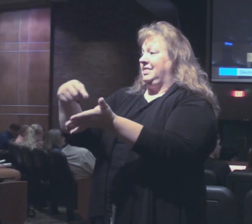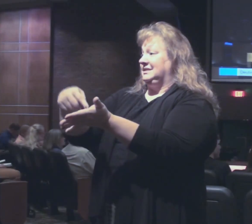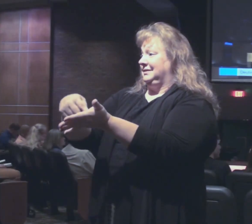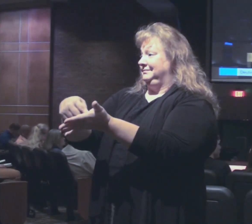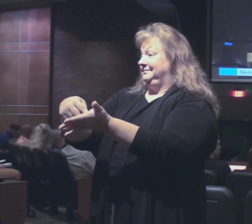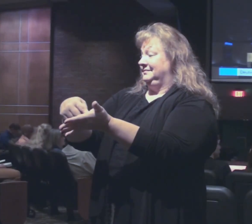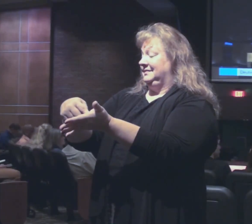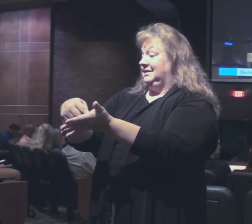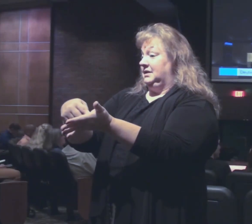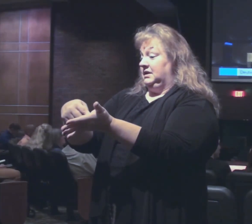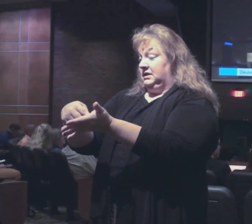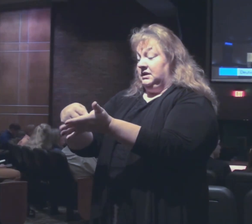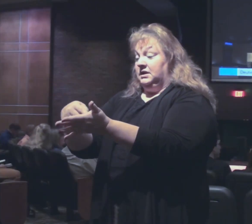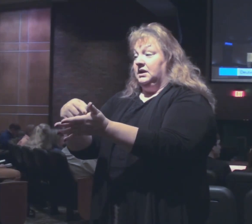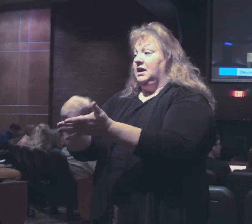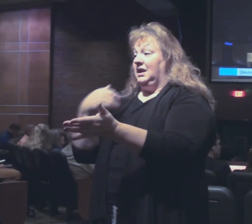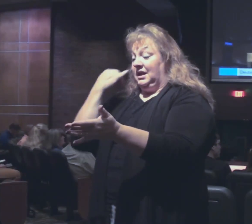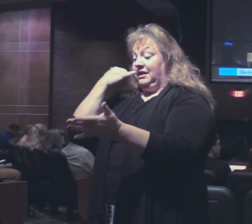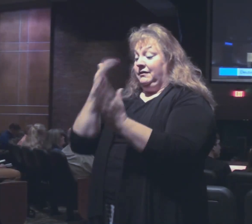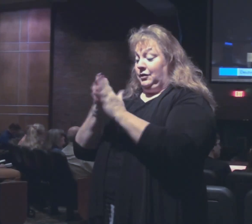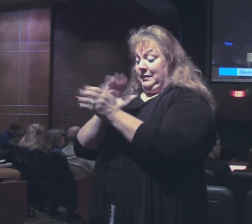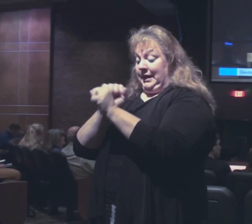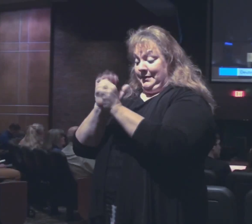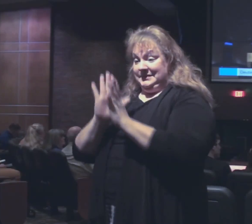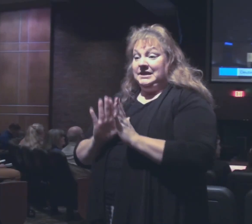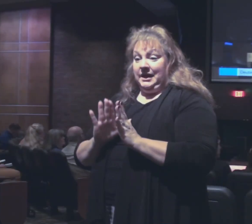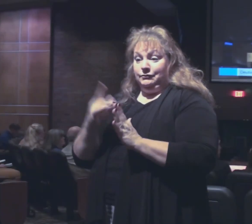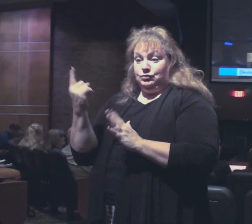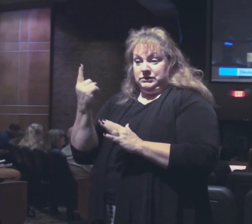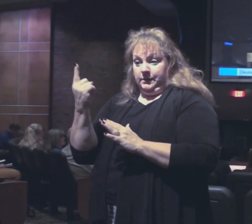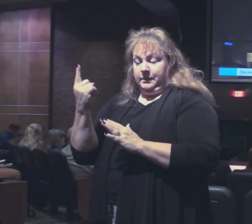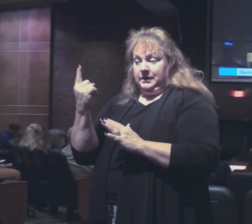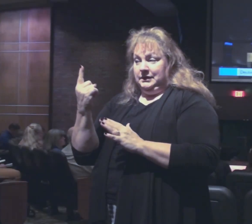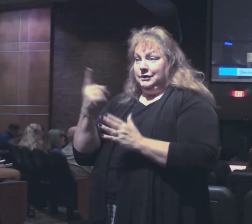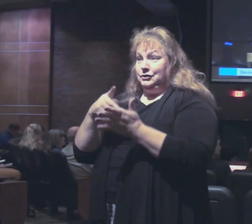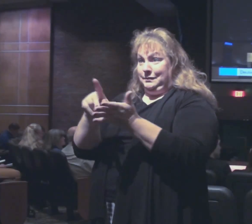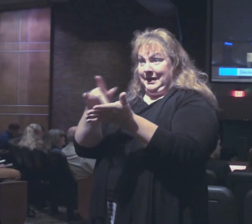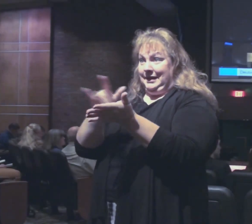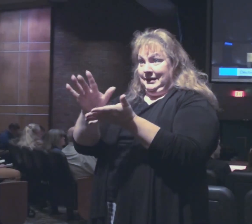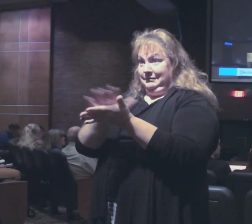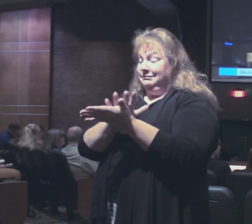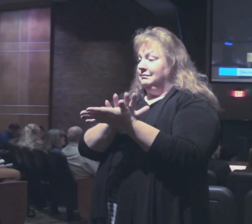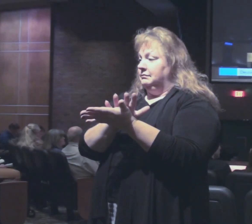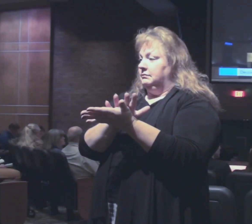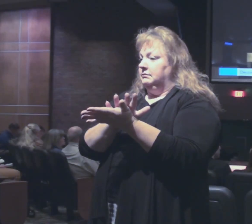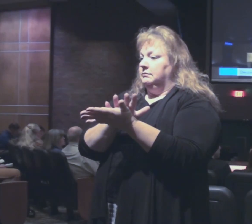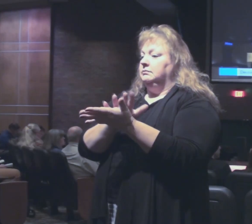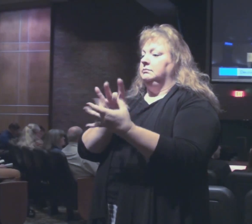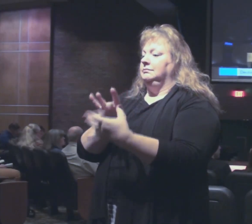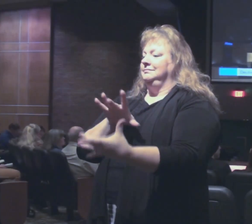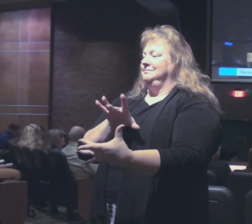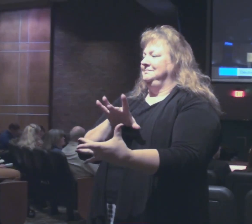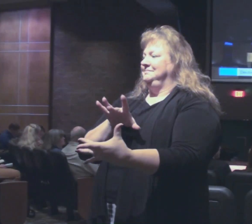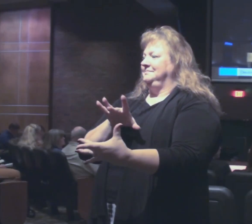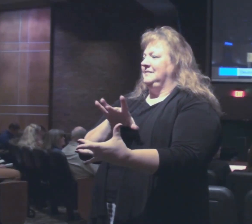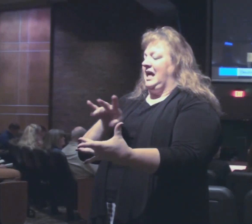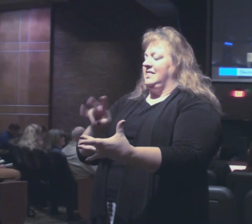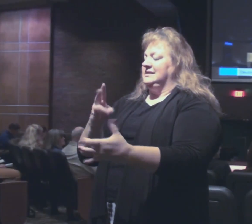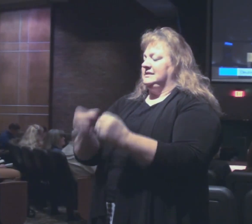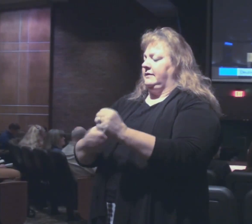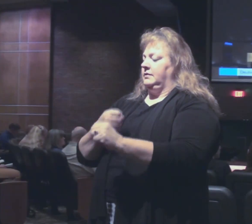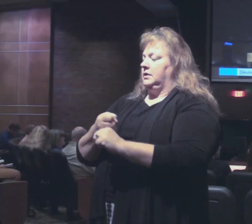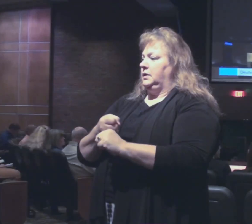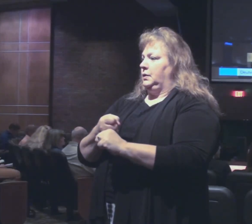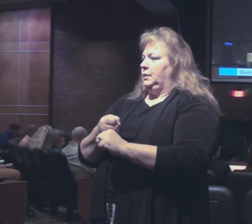And if you did sell yourself into slavery to pay off a debt you were set free. Seventh year. But,